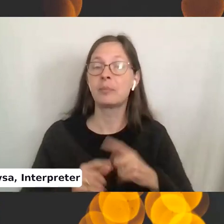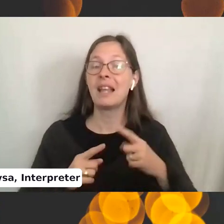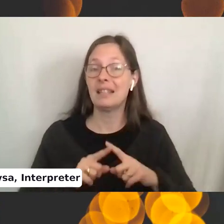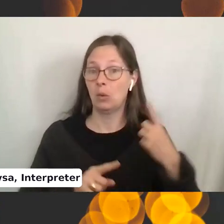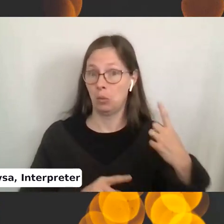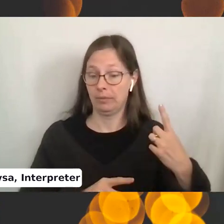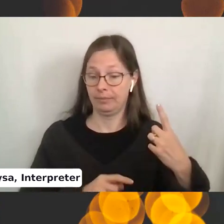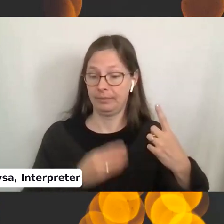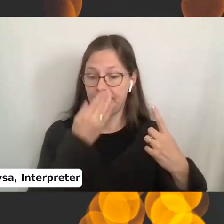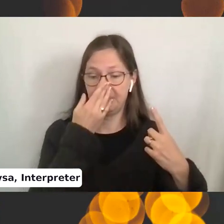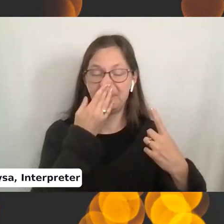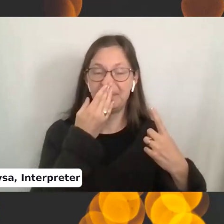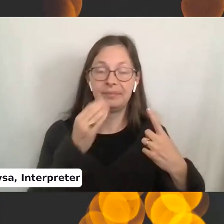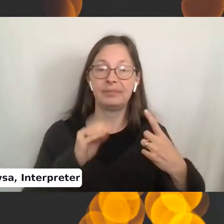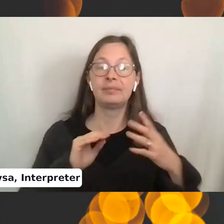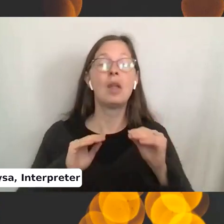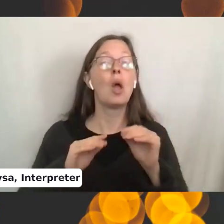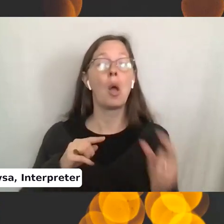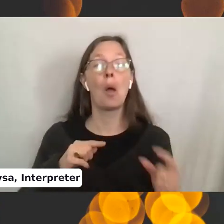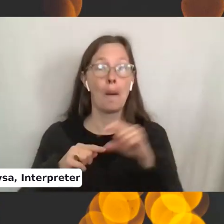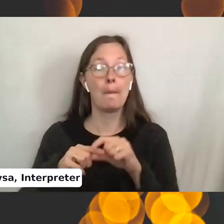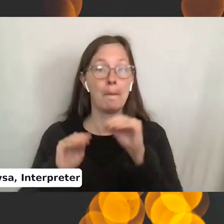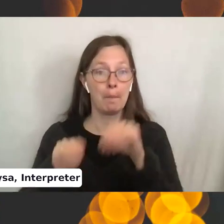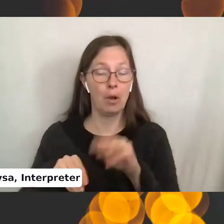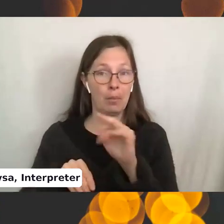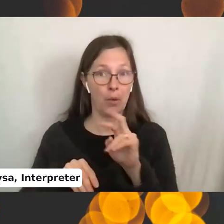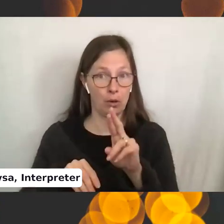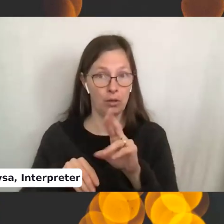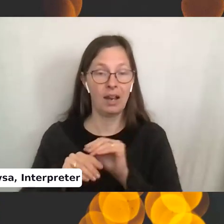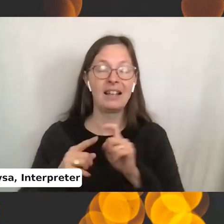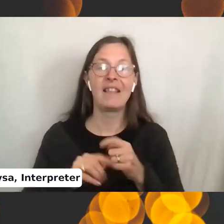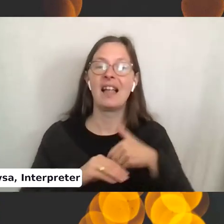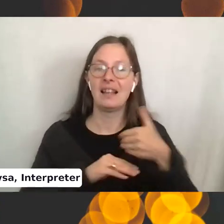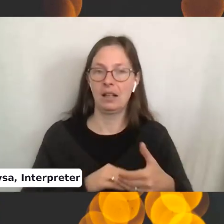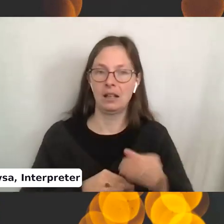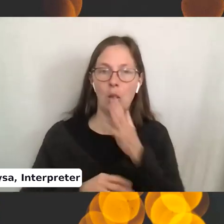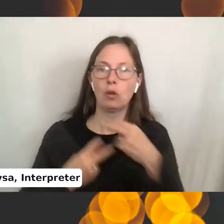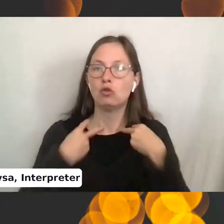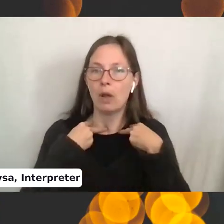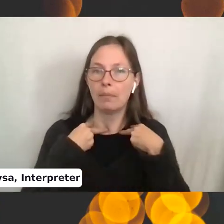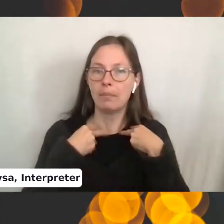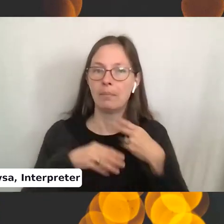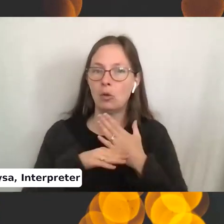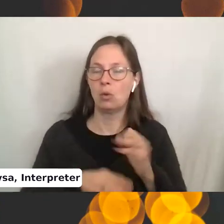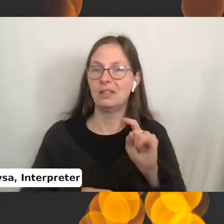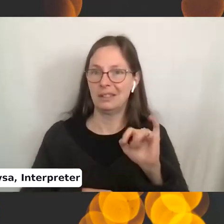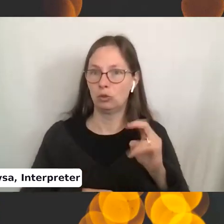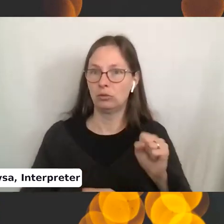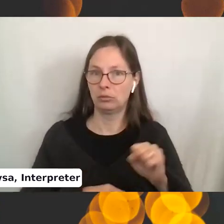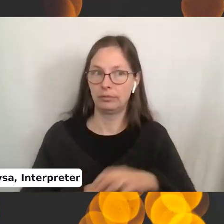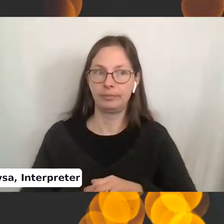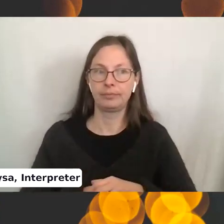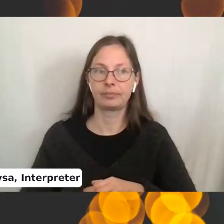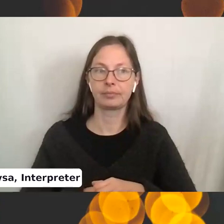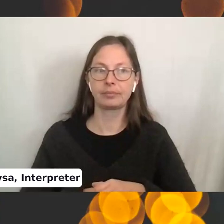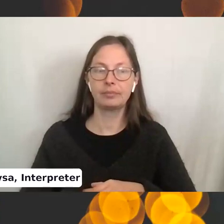put the marker on, and then knit the next stitch. And it would be trapped between stitches, like that, so that,